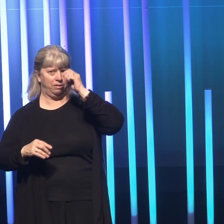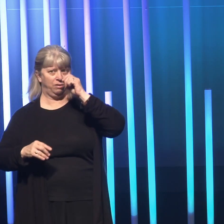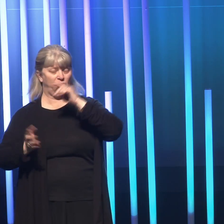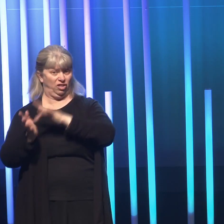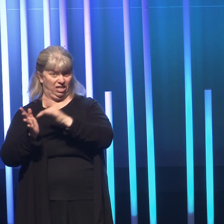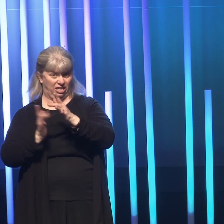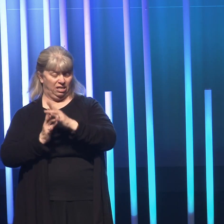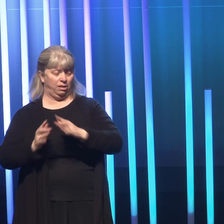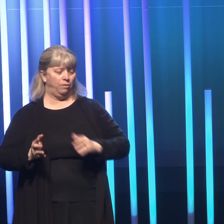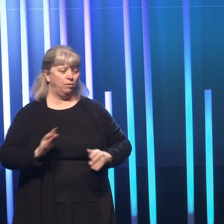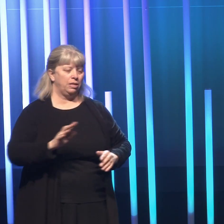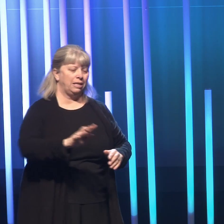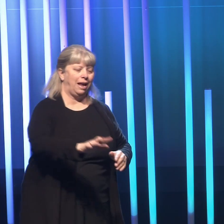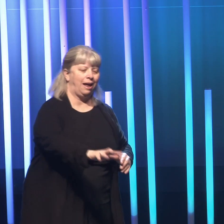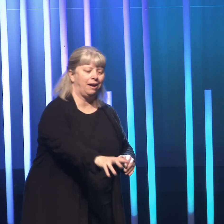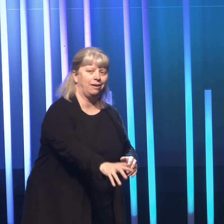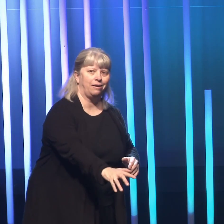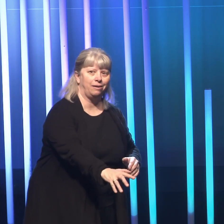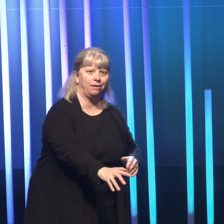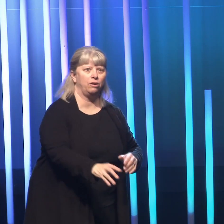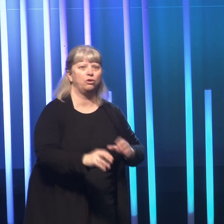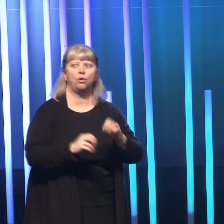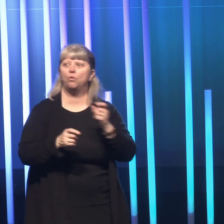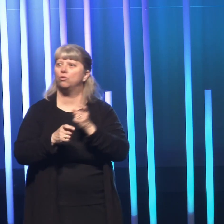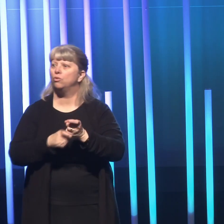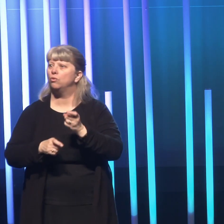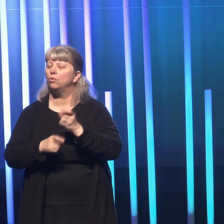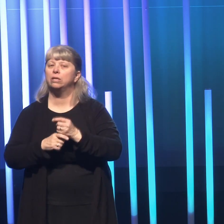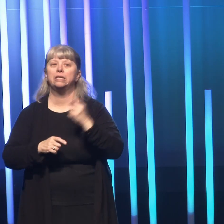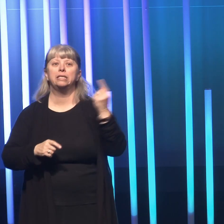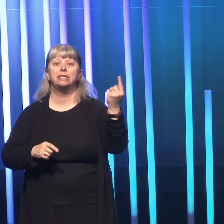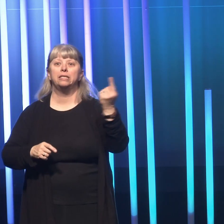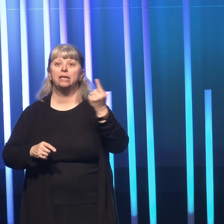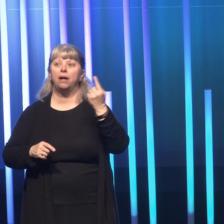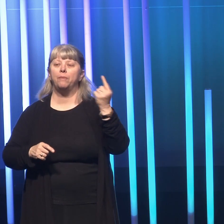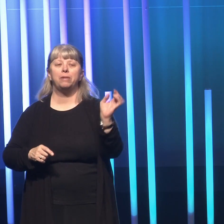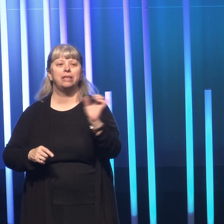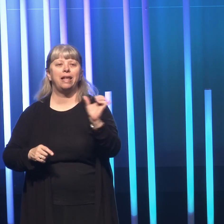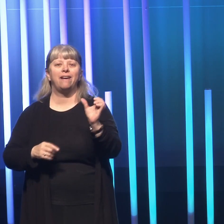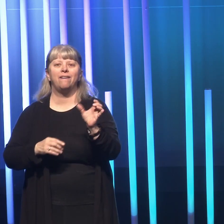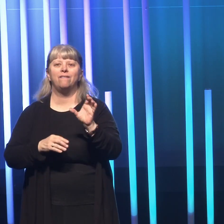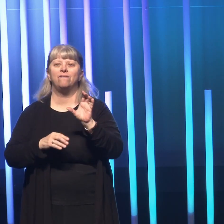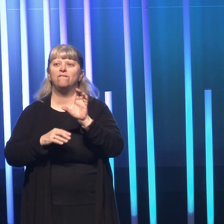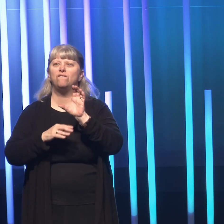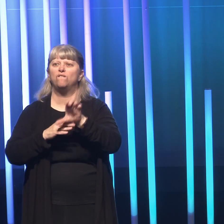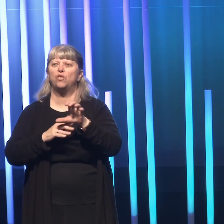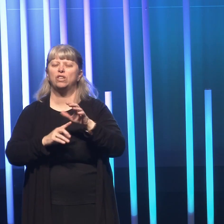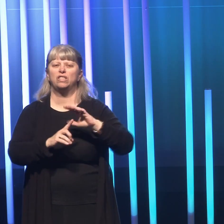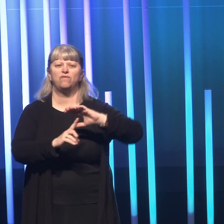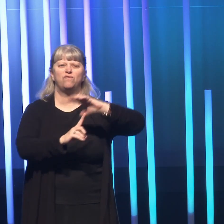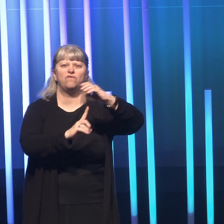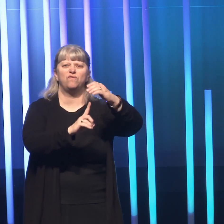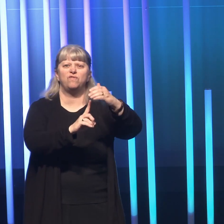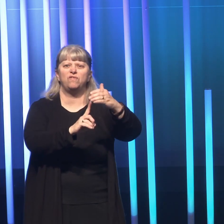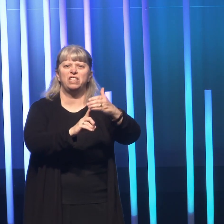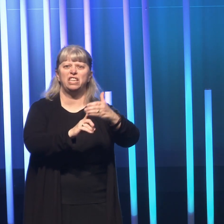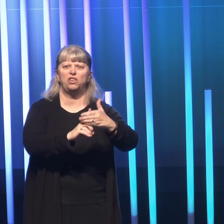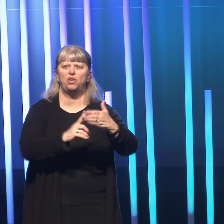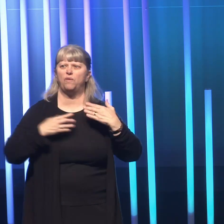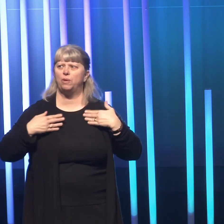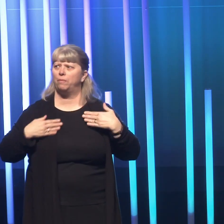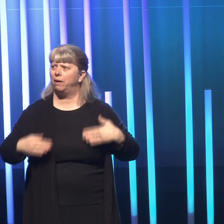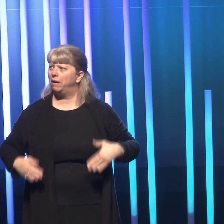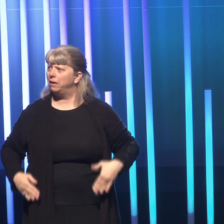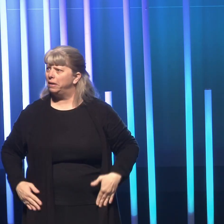hand out, and no joke, something like a force field went over the body.